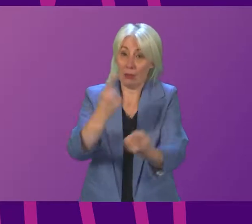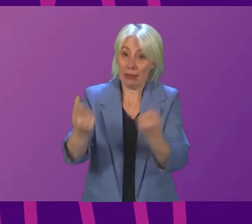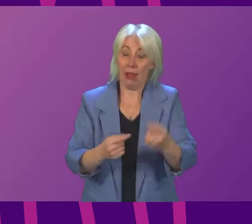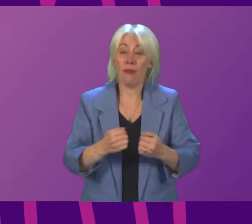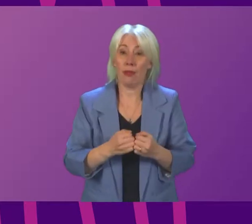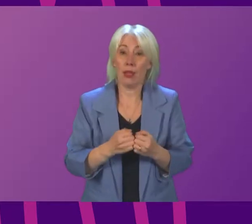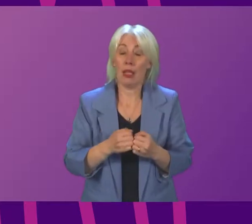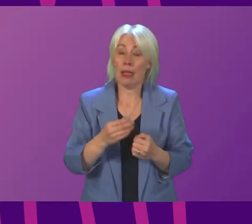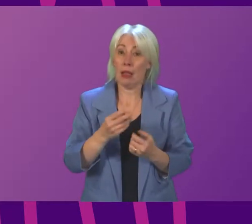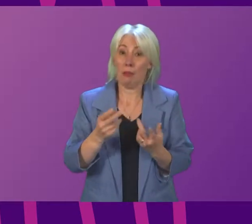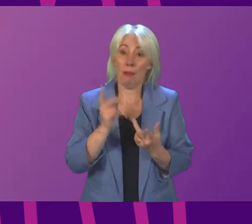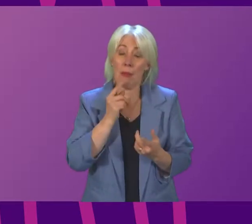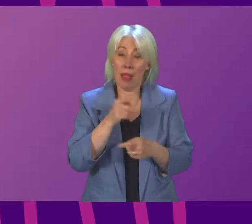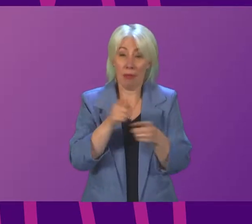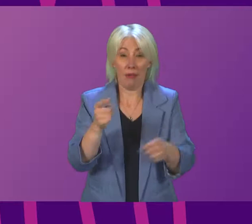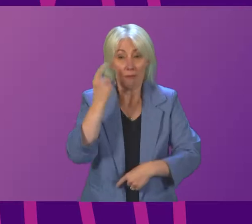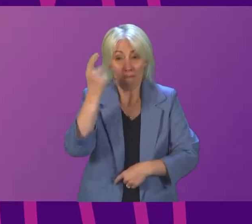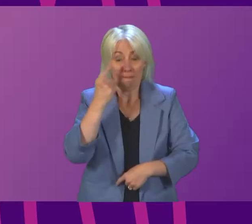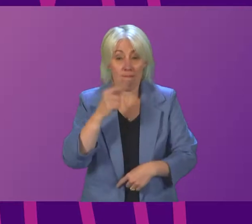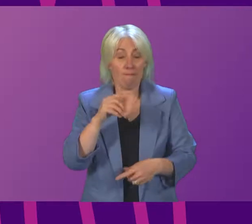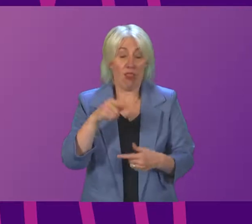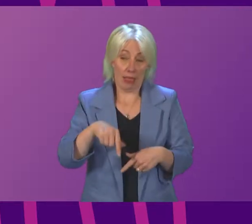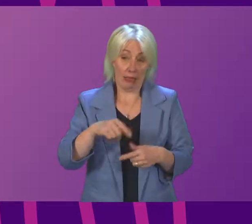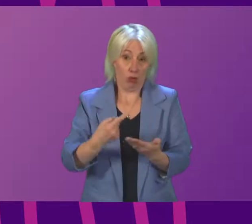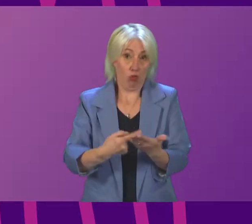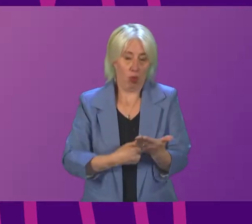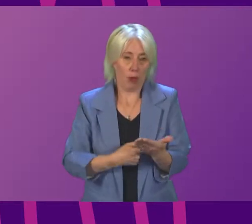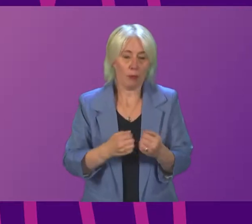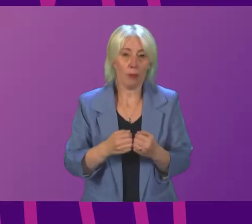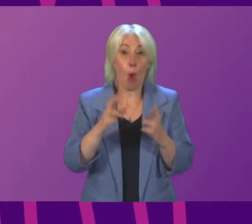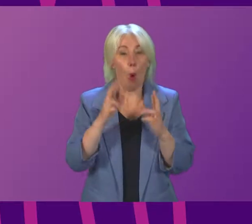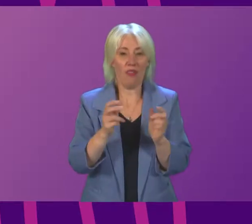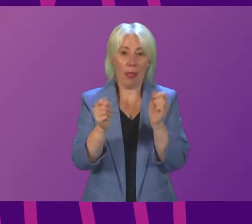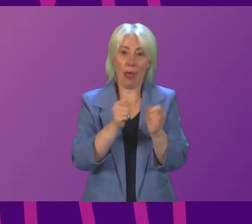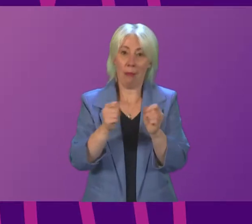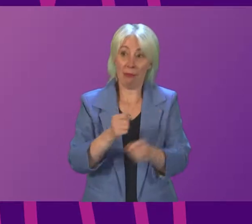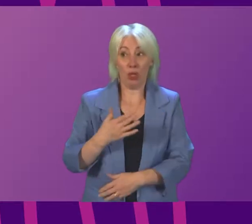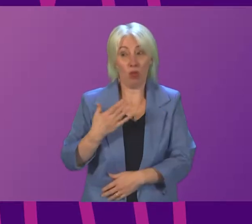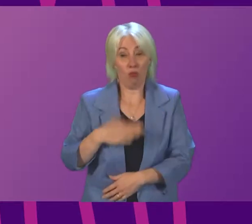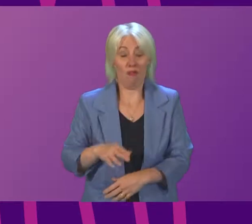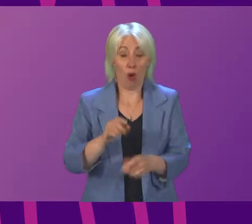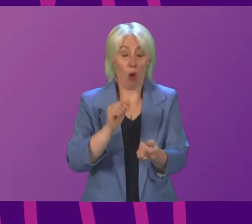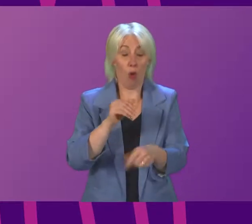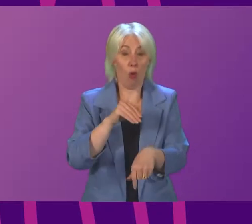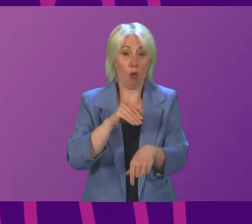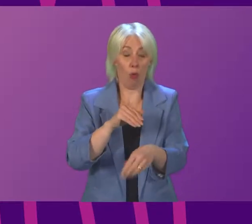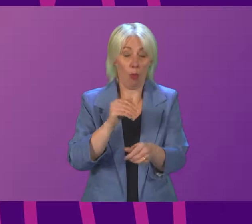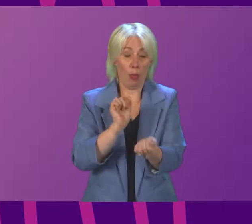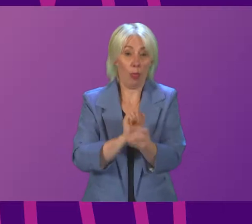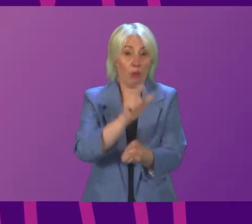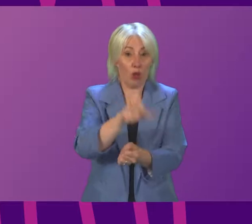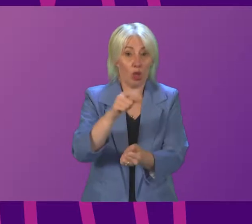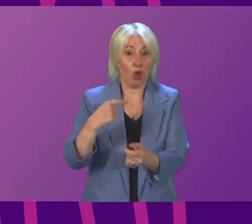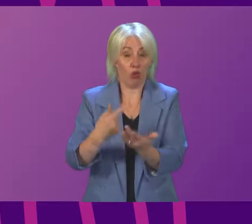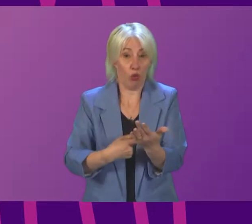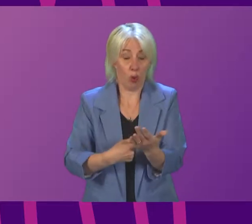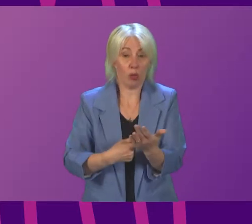Finlay, the opportunity to consider the statutory instrument. I hope that the amendments required to the prison's rules will be laid later this month and they will, of